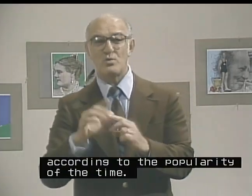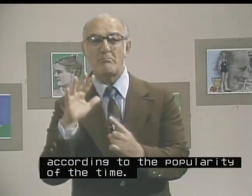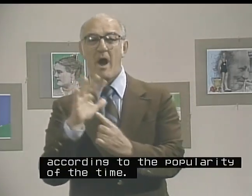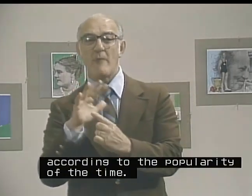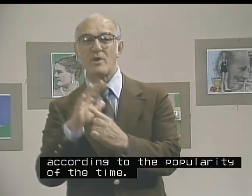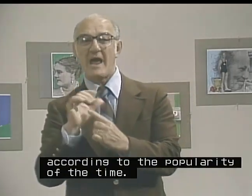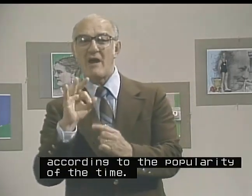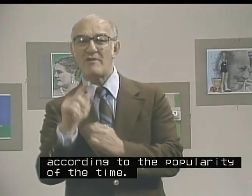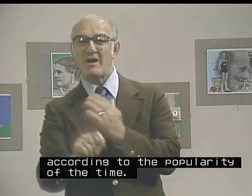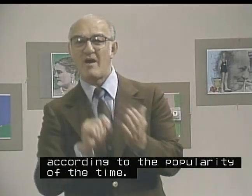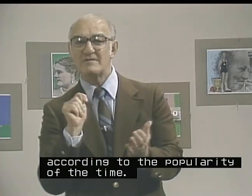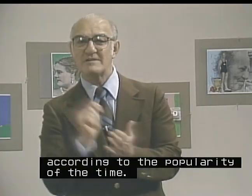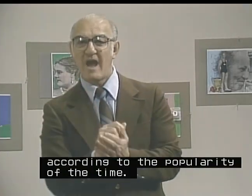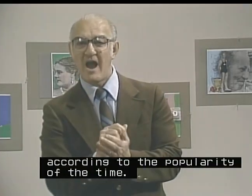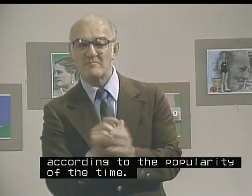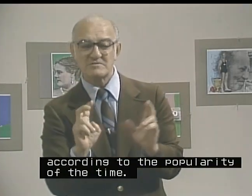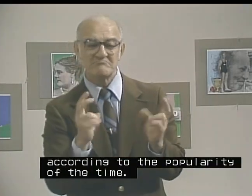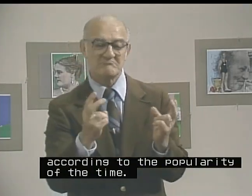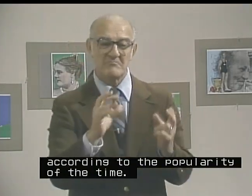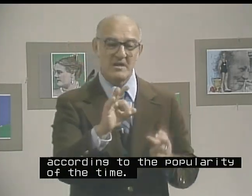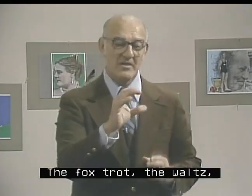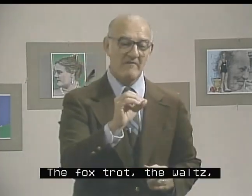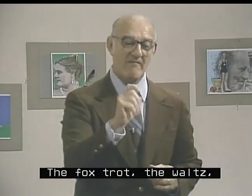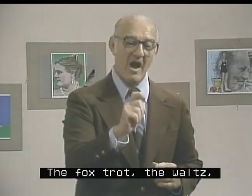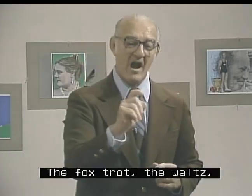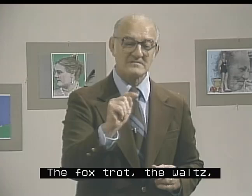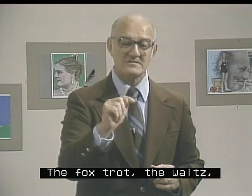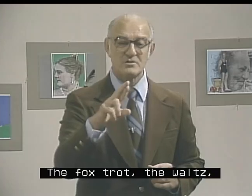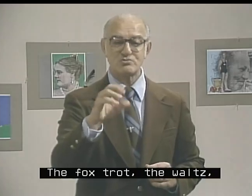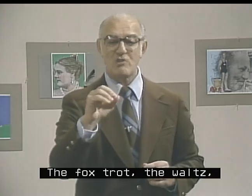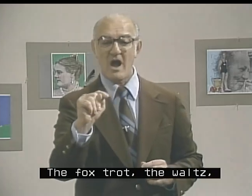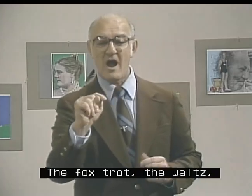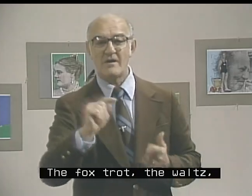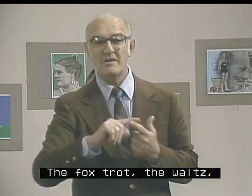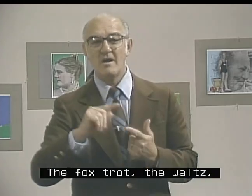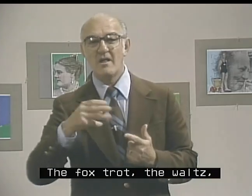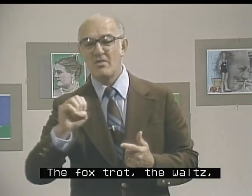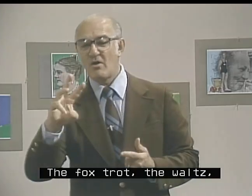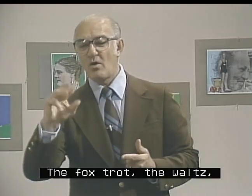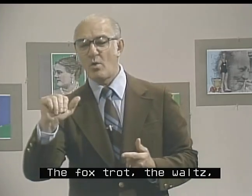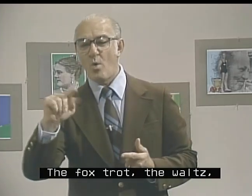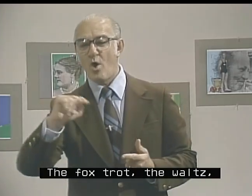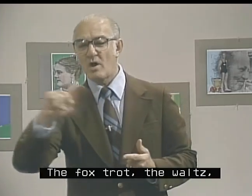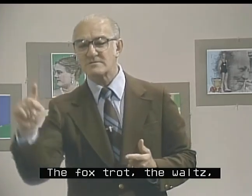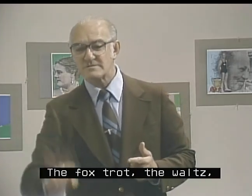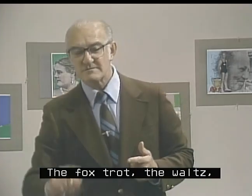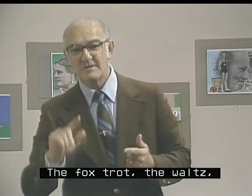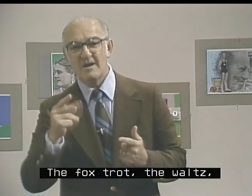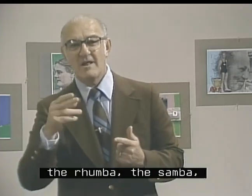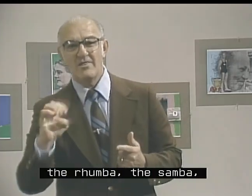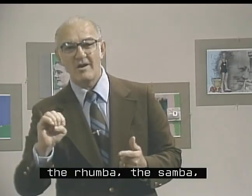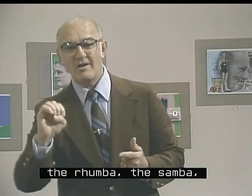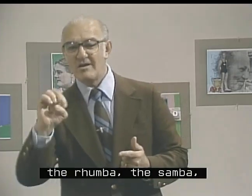popularity of the times. The fox, the trot, the wolf, the